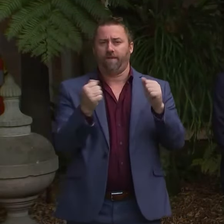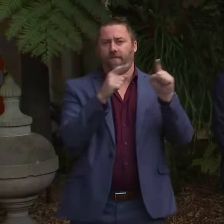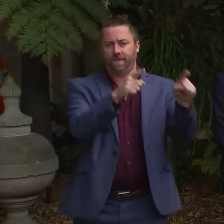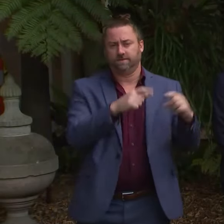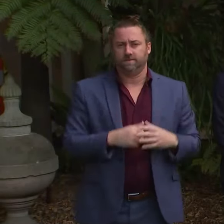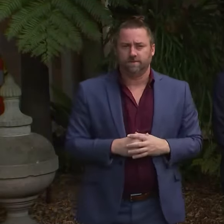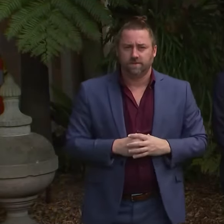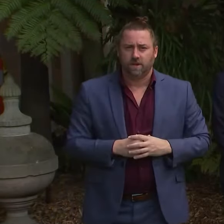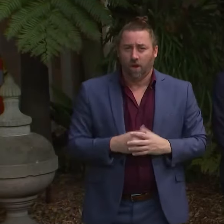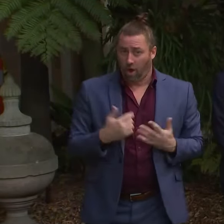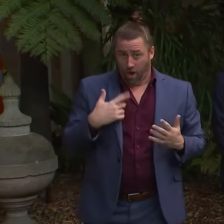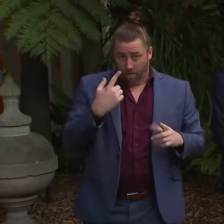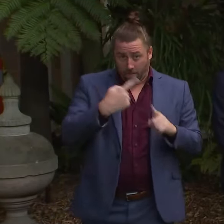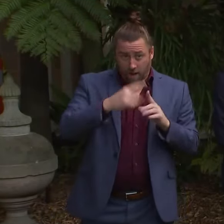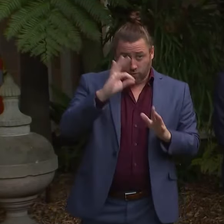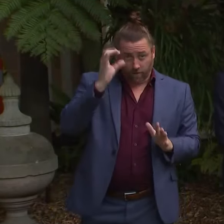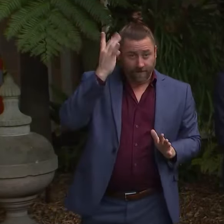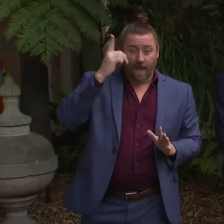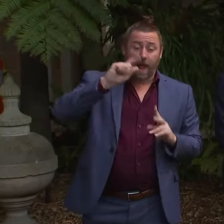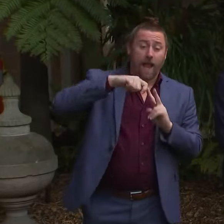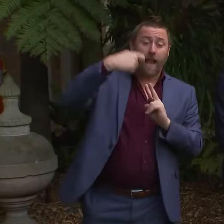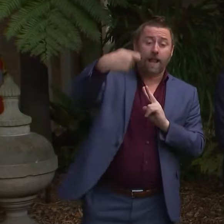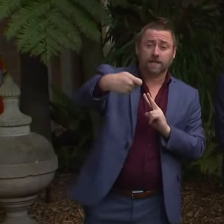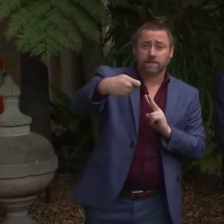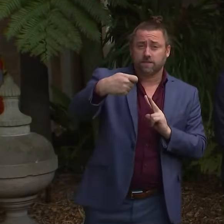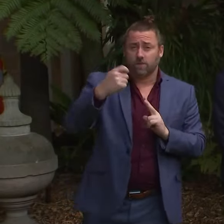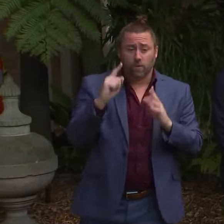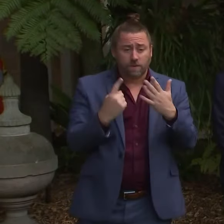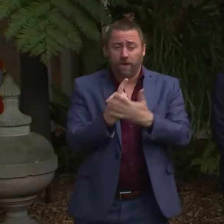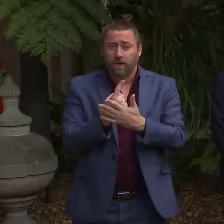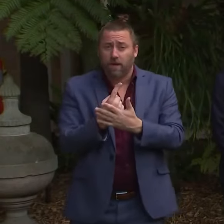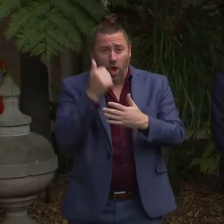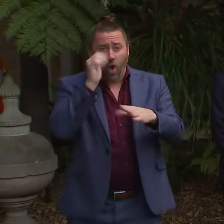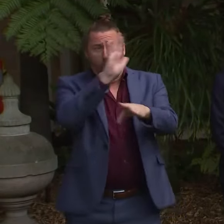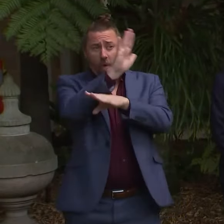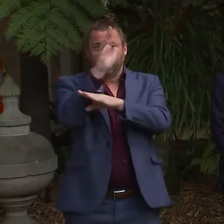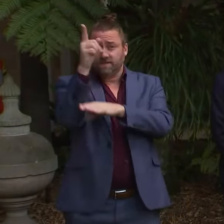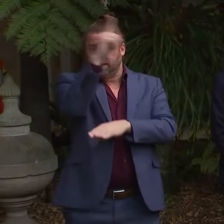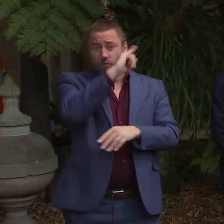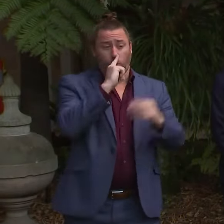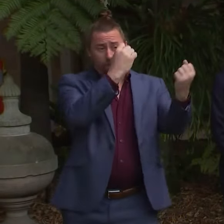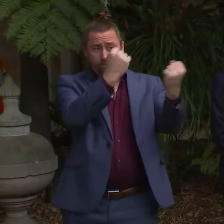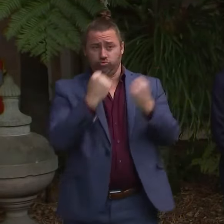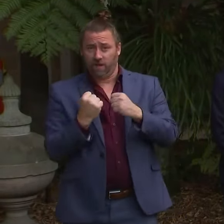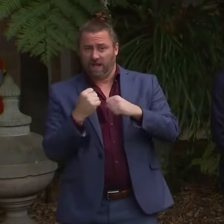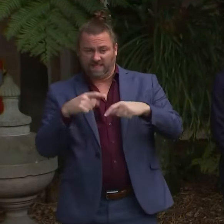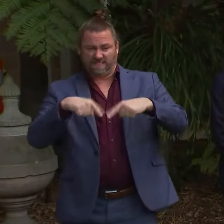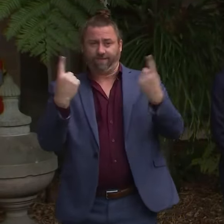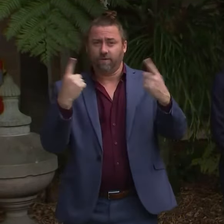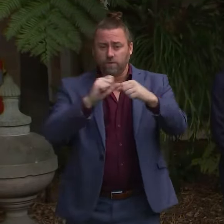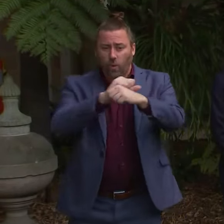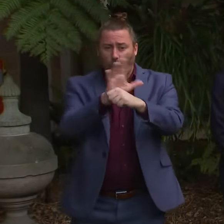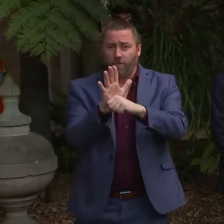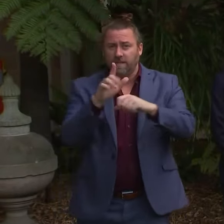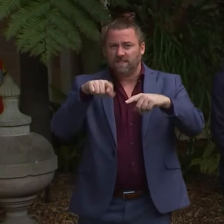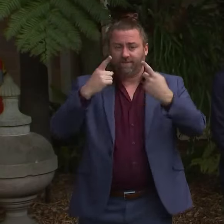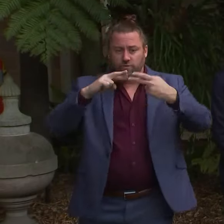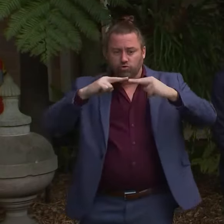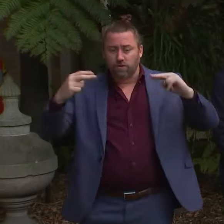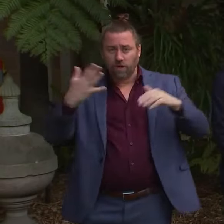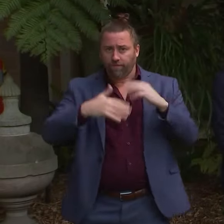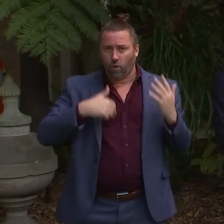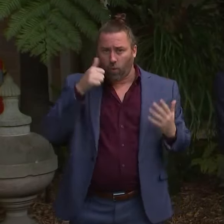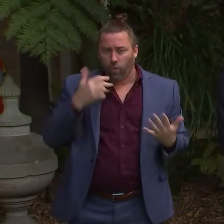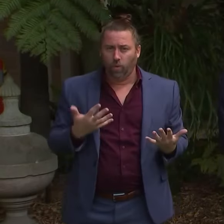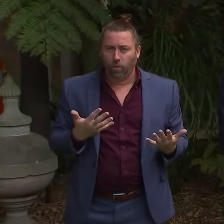said, we don't know what the next variant is when it comes to international arrivals, unvaccinated arrivals. This is a benefit